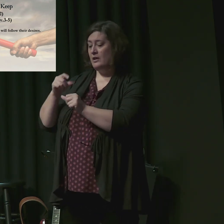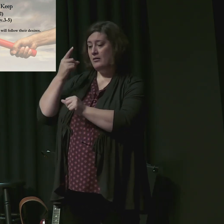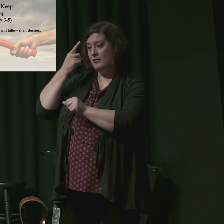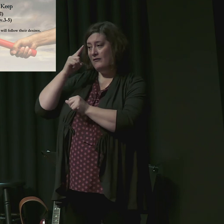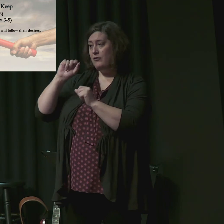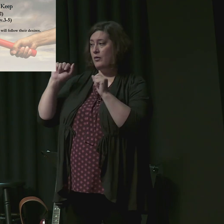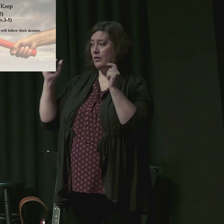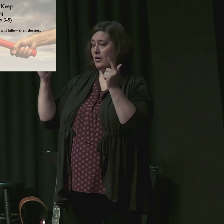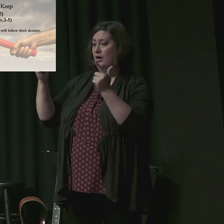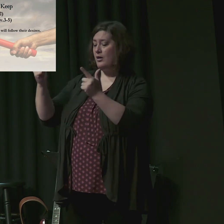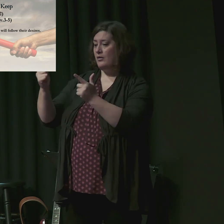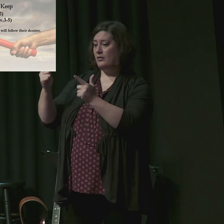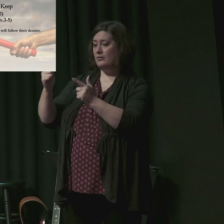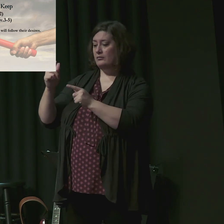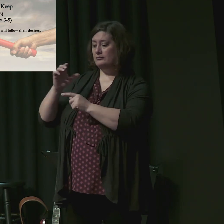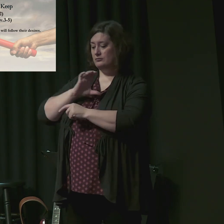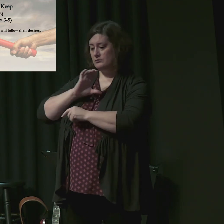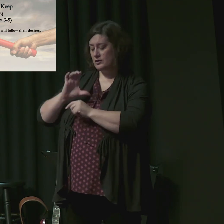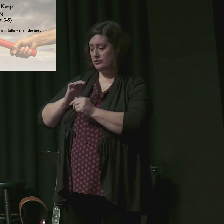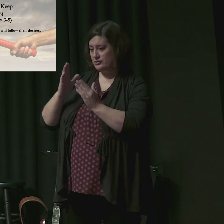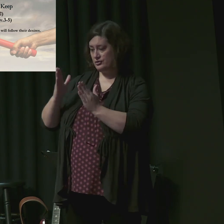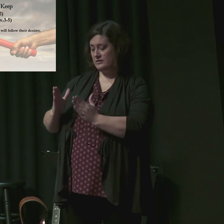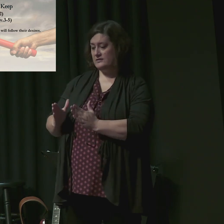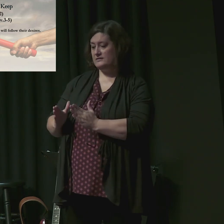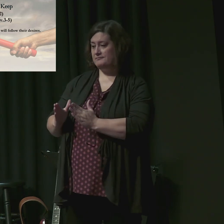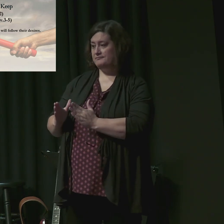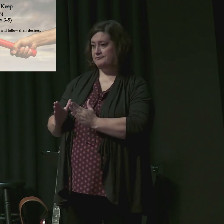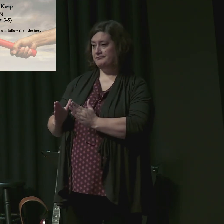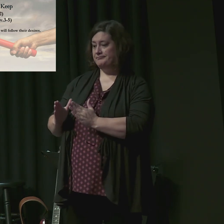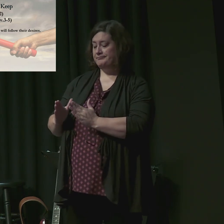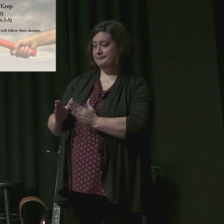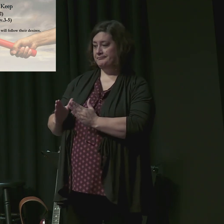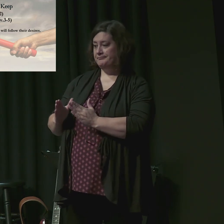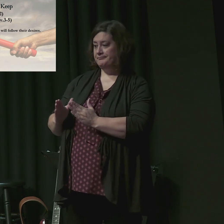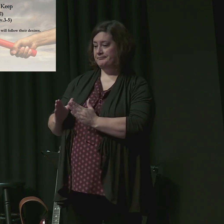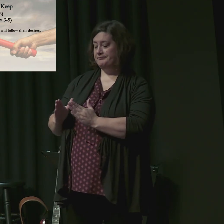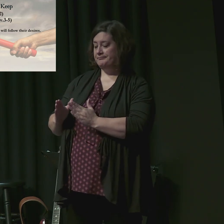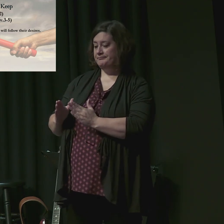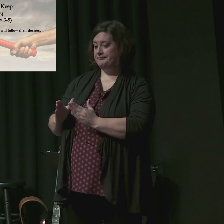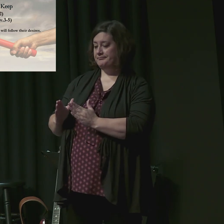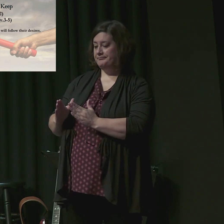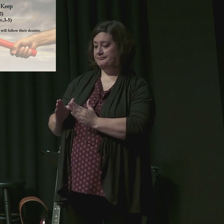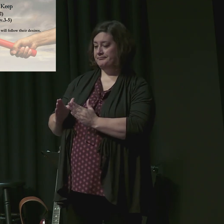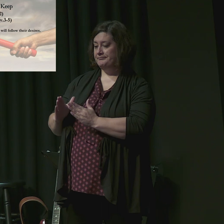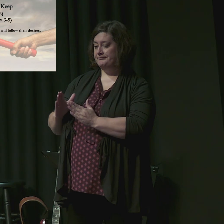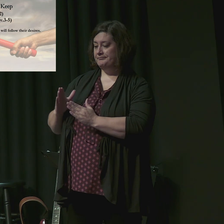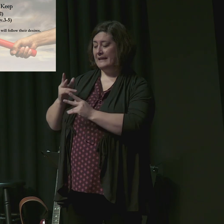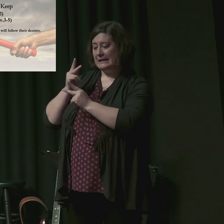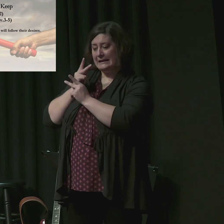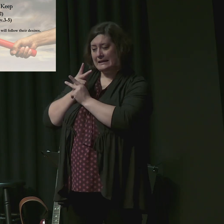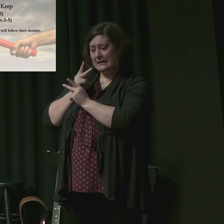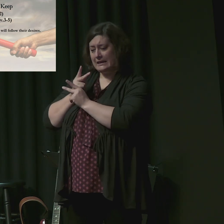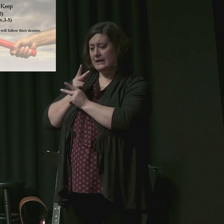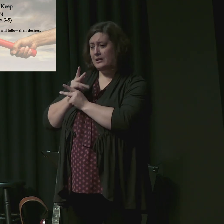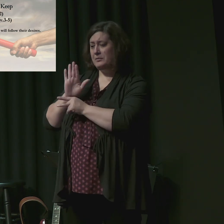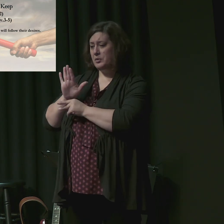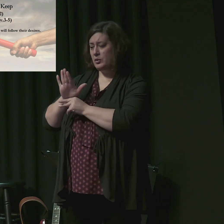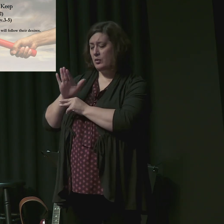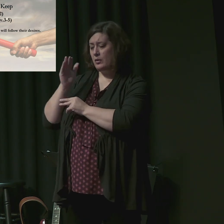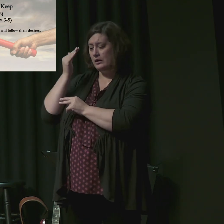serving saints. But you keep your head. Realize that you need